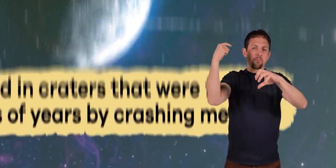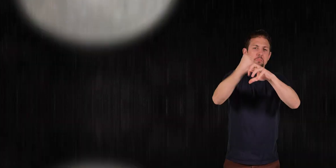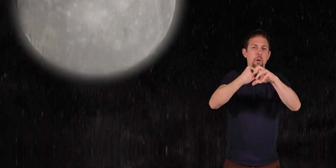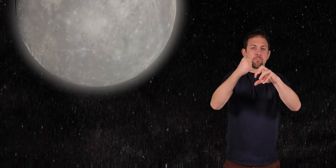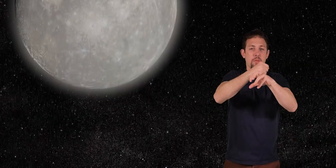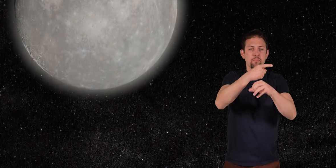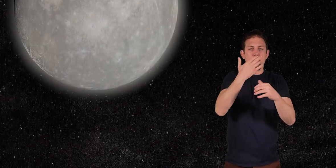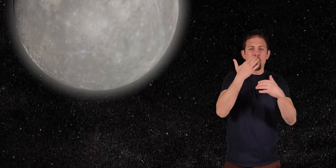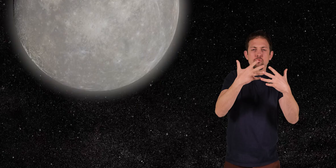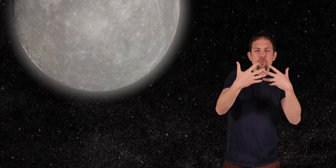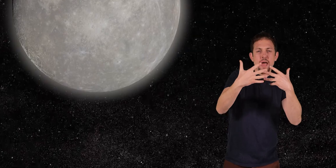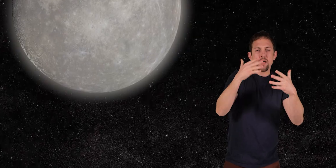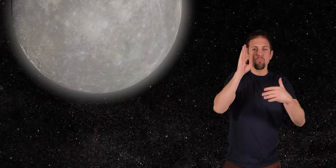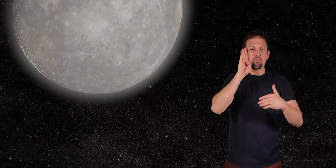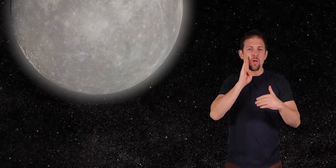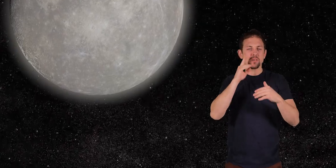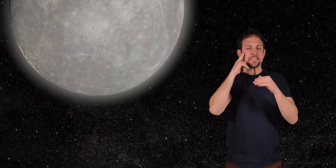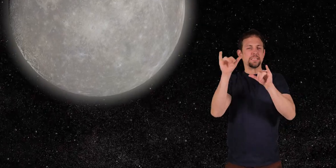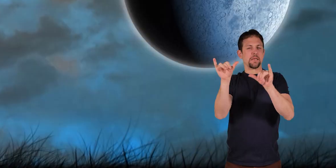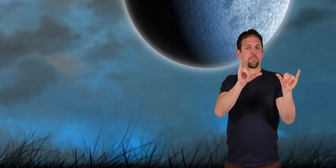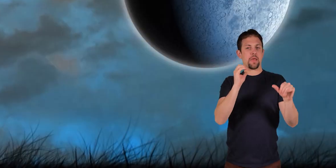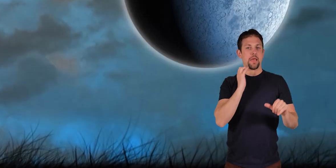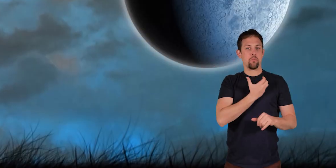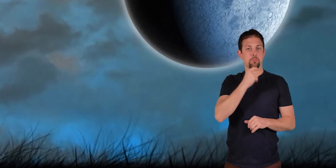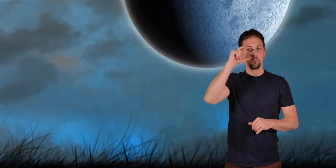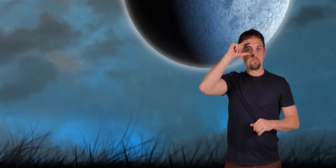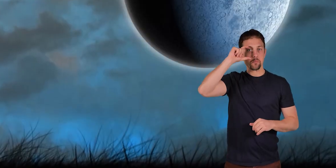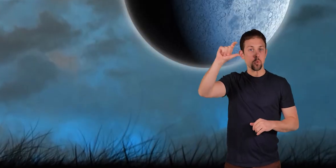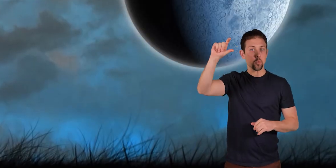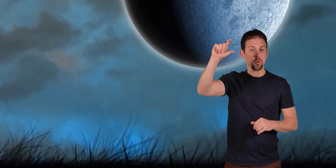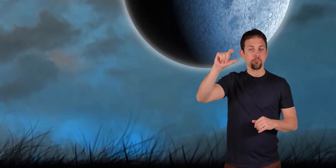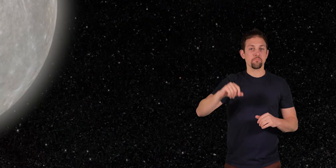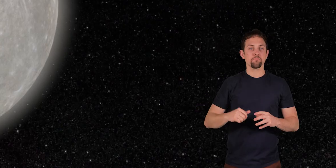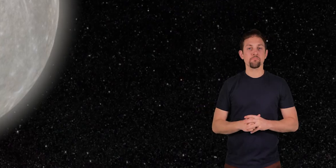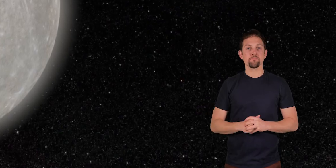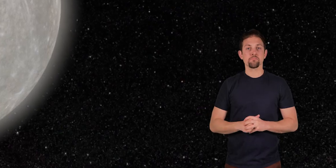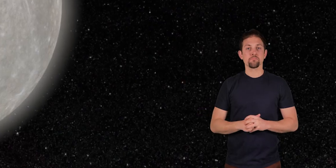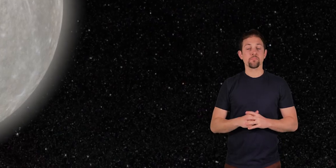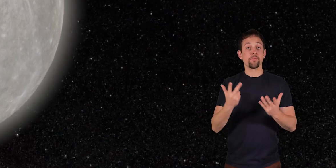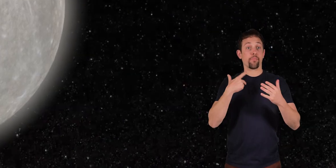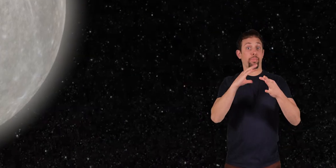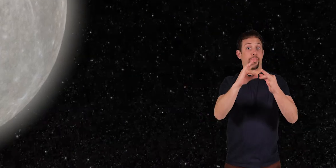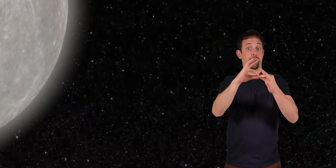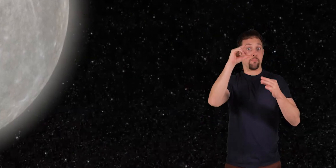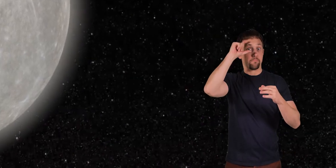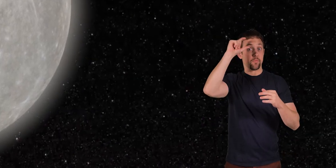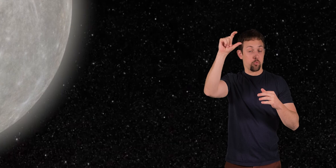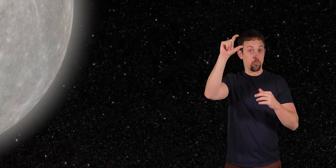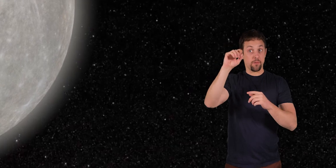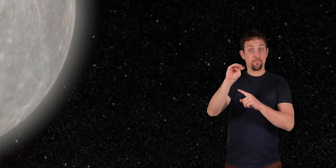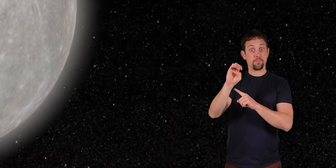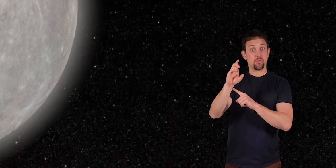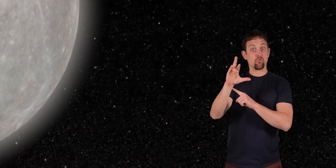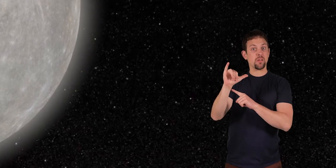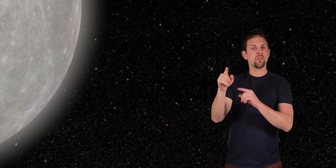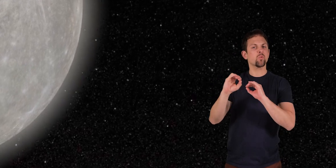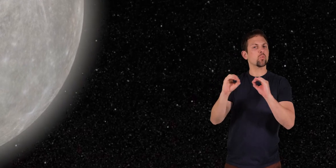It is a grayish-brown color similar to our moon. Speaking of moons, Mercury has zero.